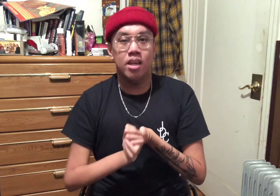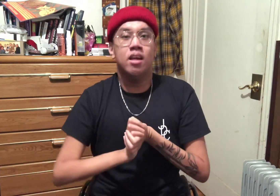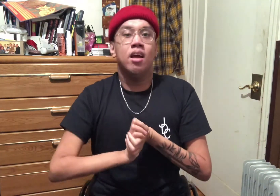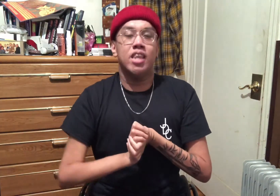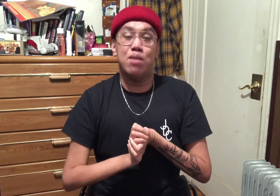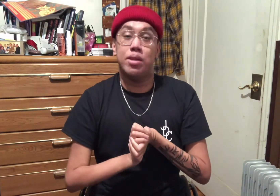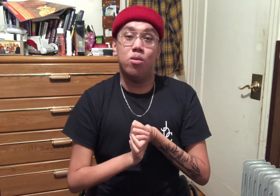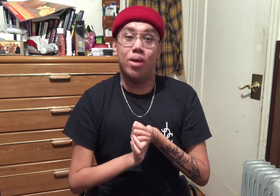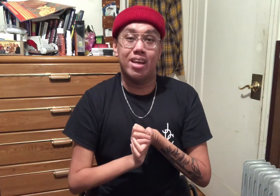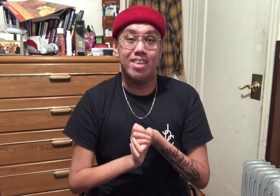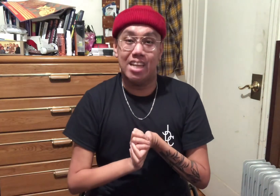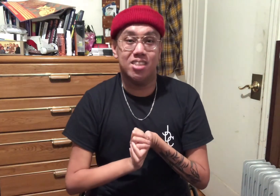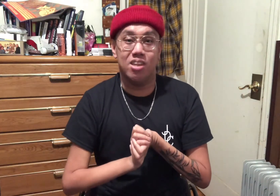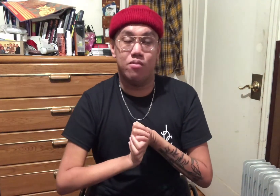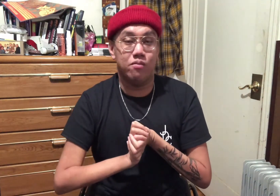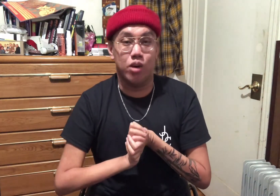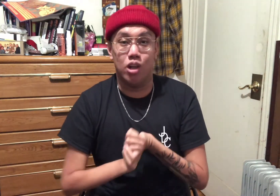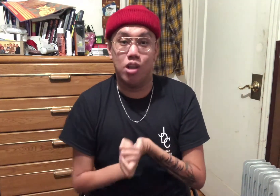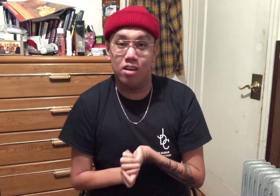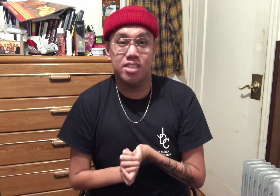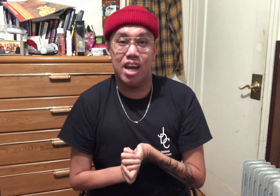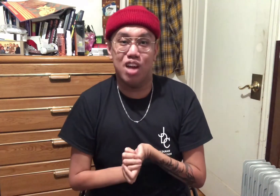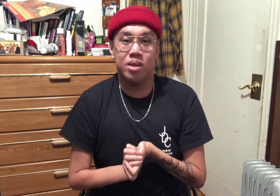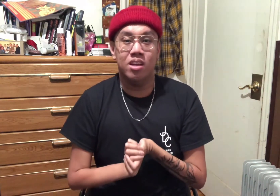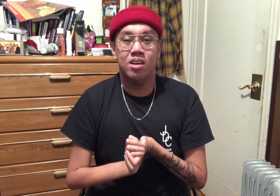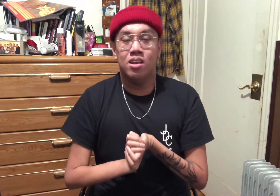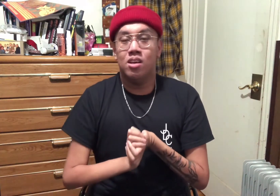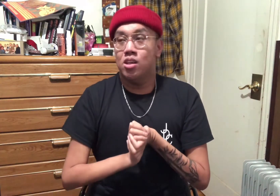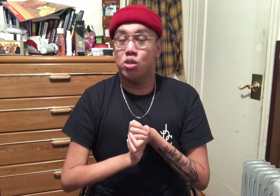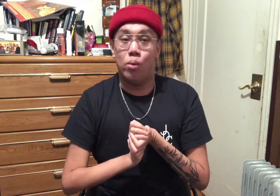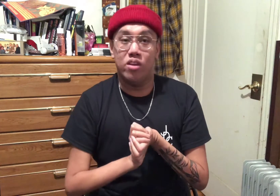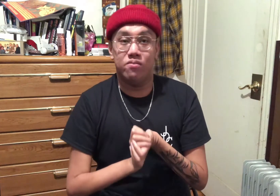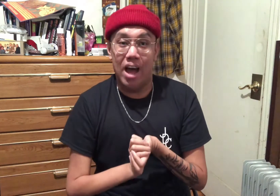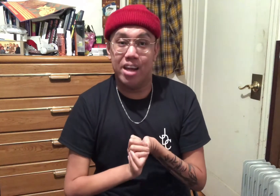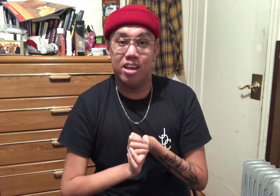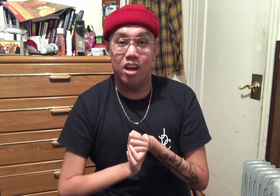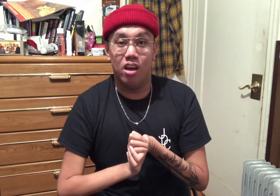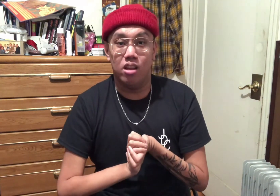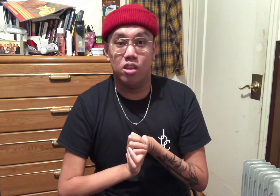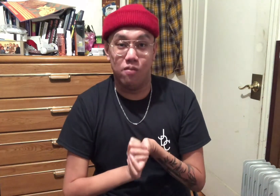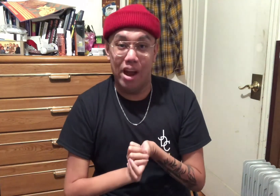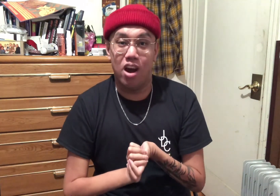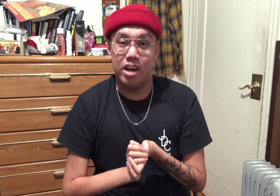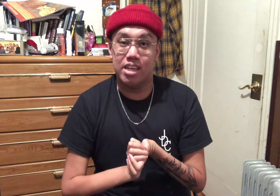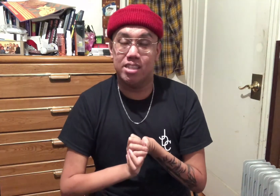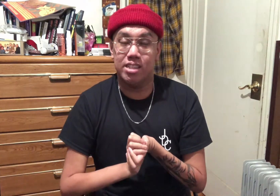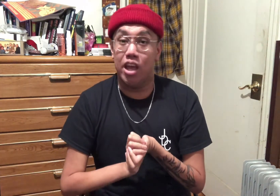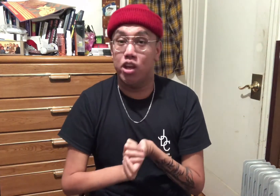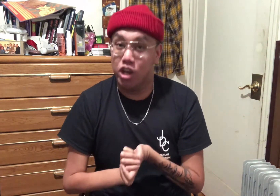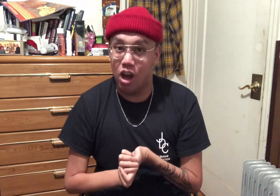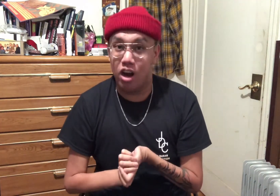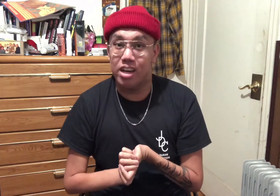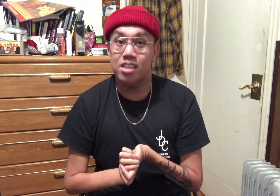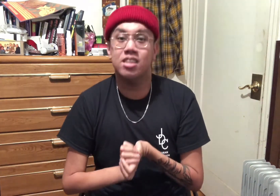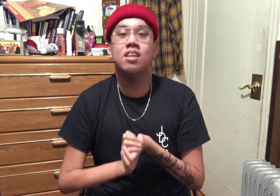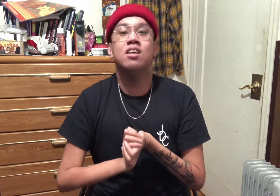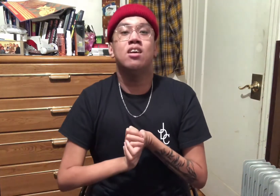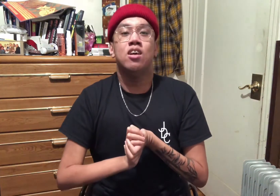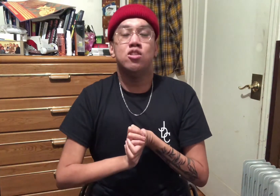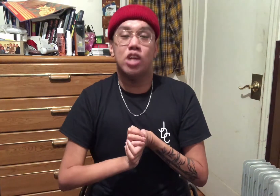They've been doing that stuff for a long time. So when you find the right artist, a good artist, trust